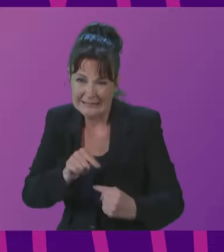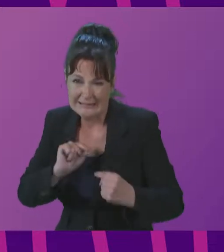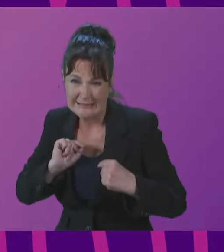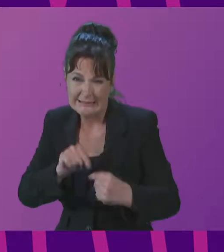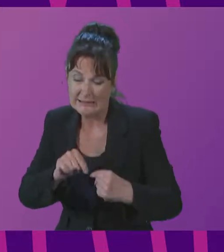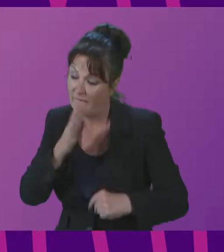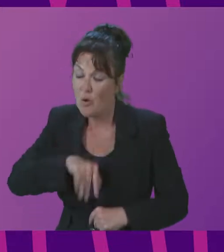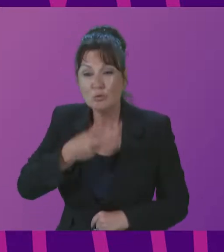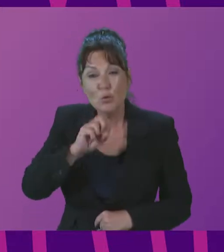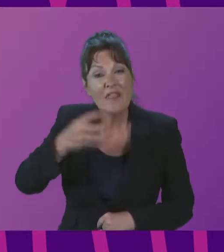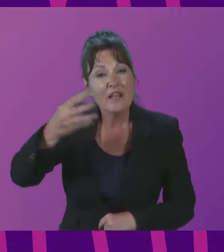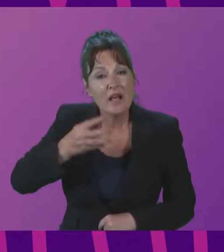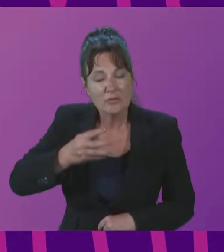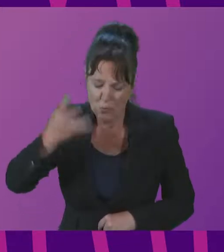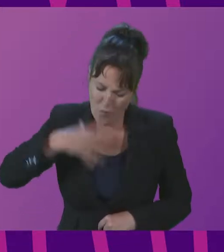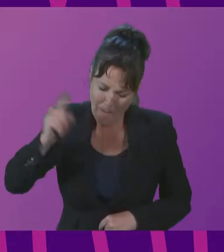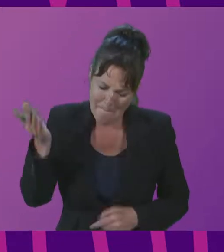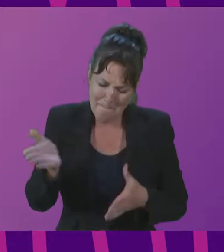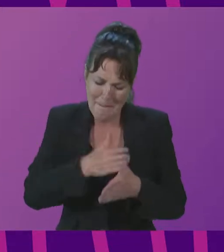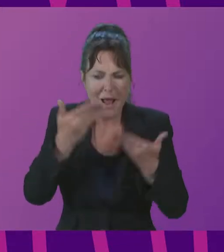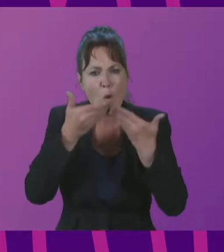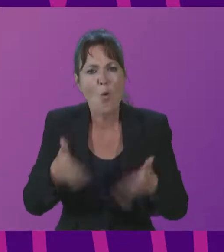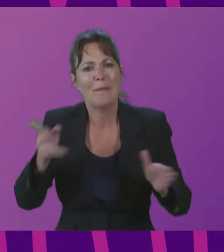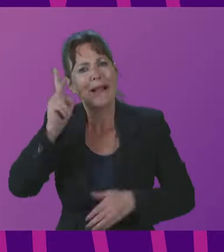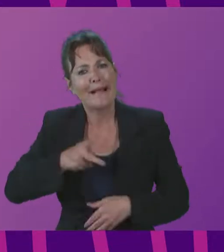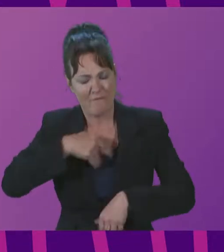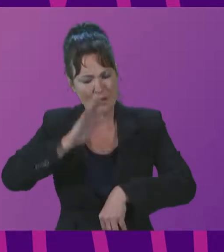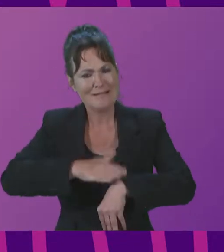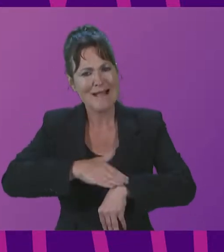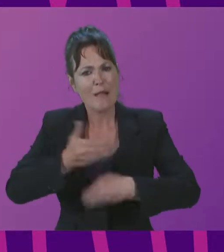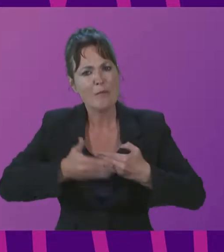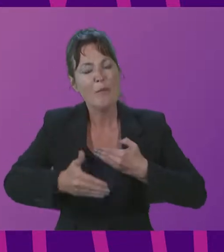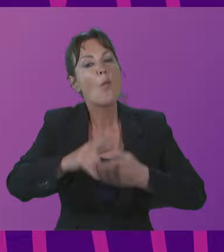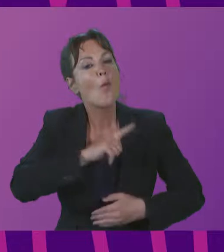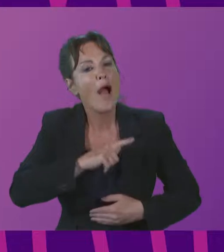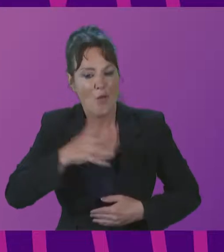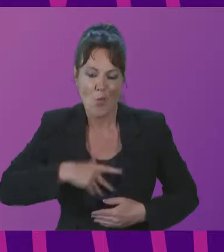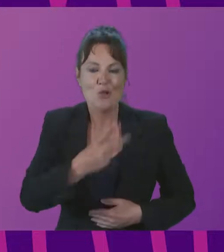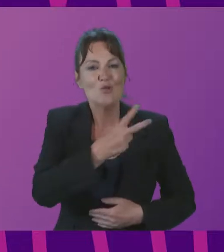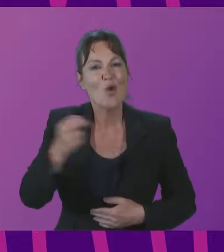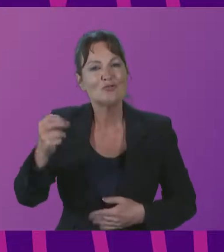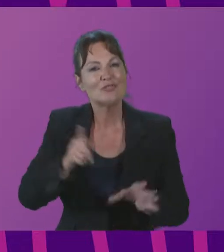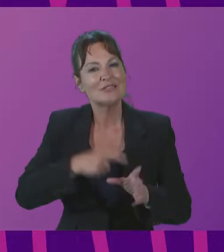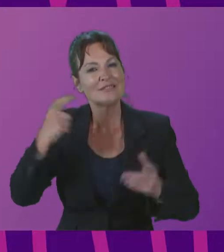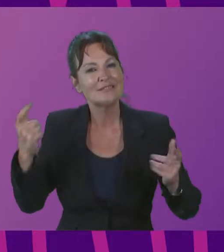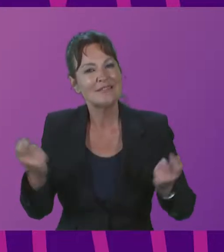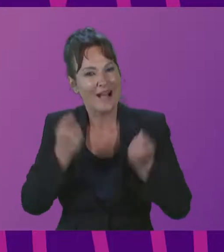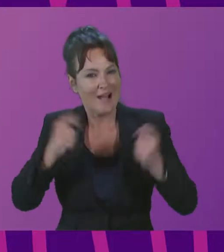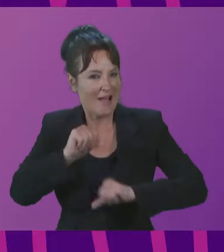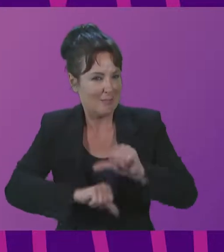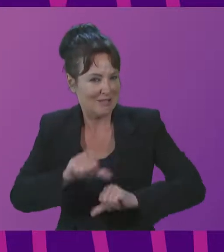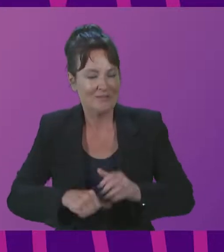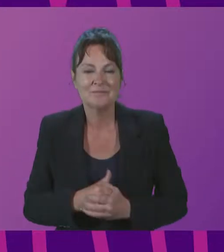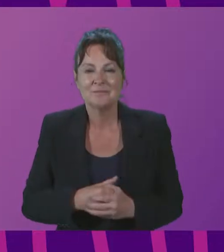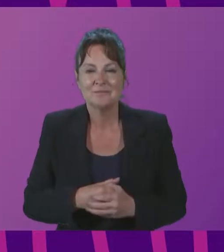2019 to open its rights on time for the 200 years celebration. And